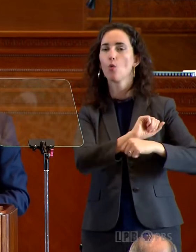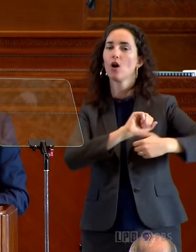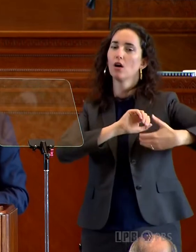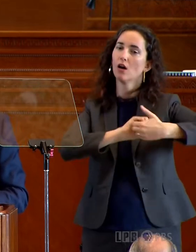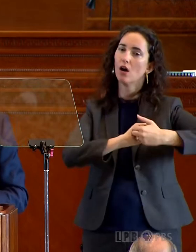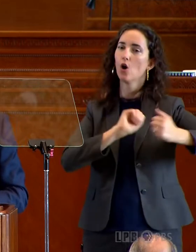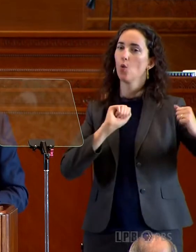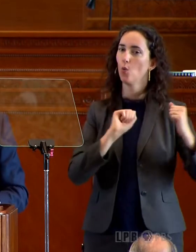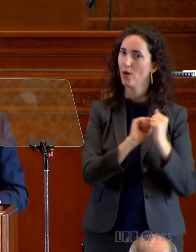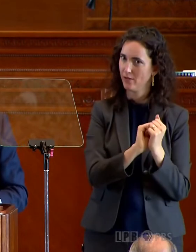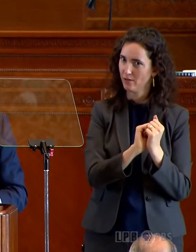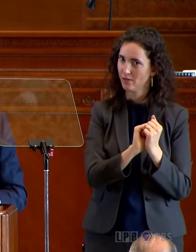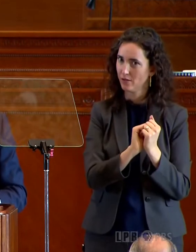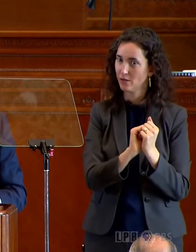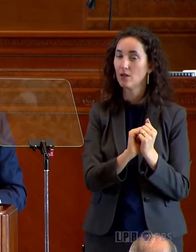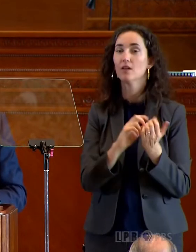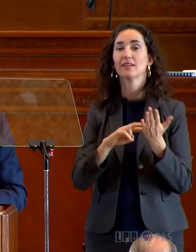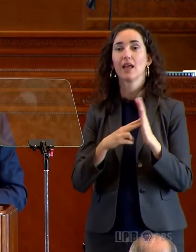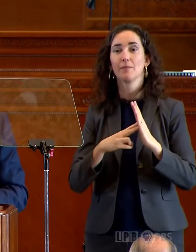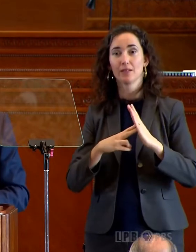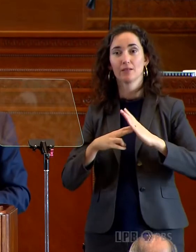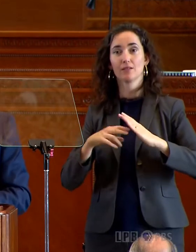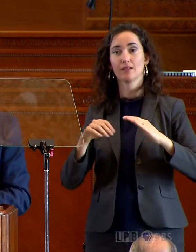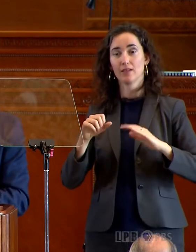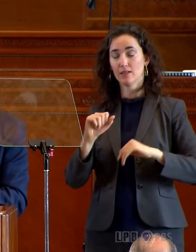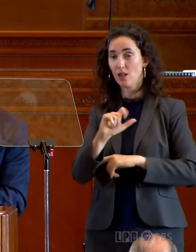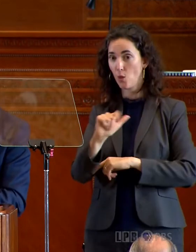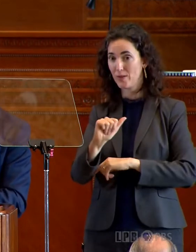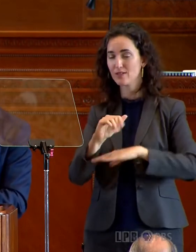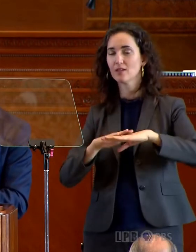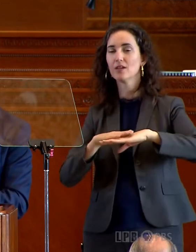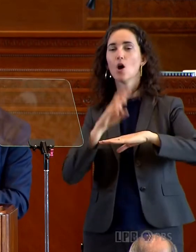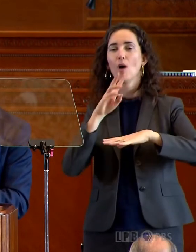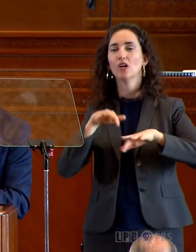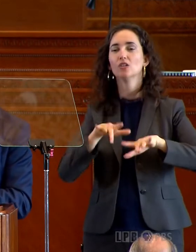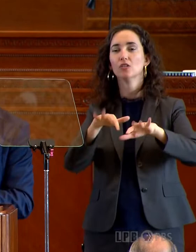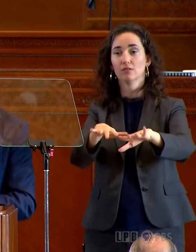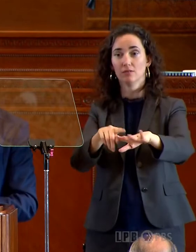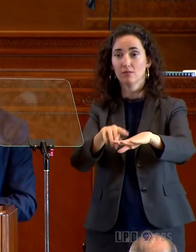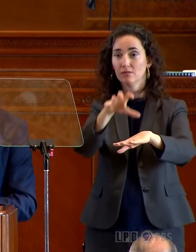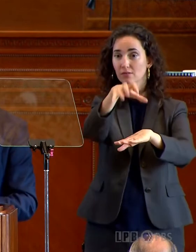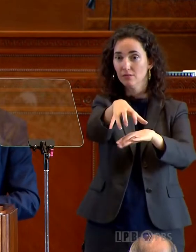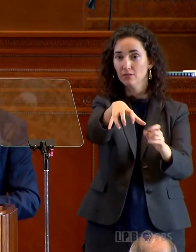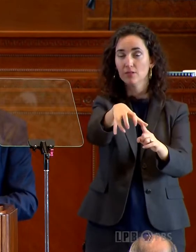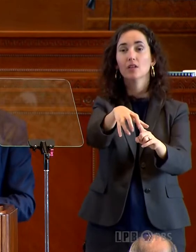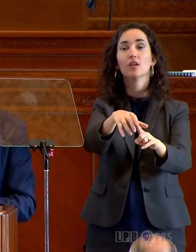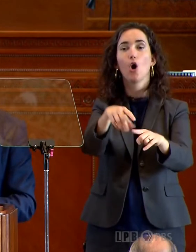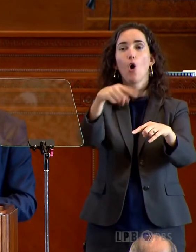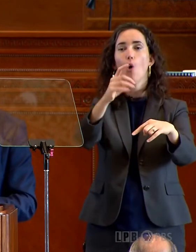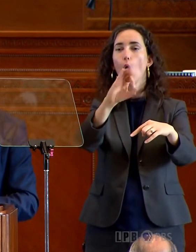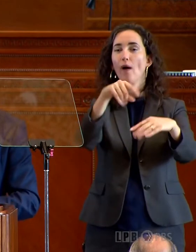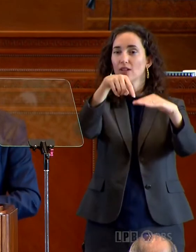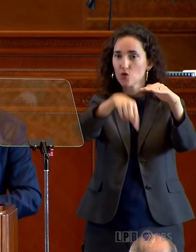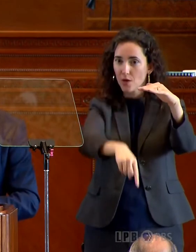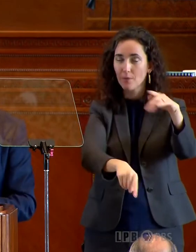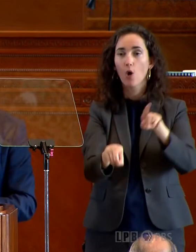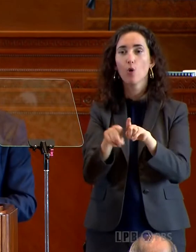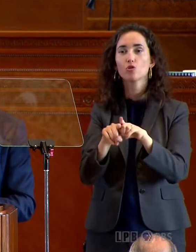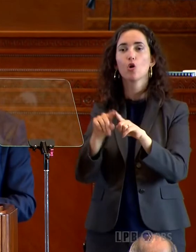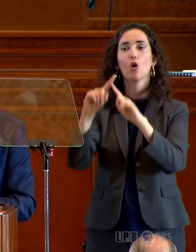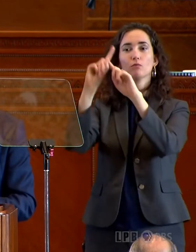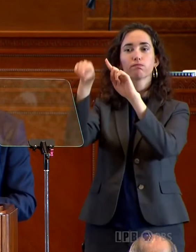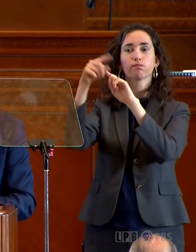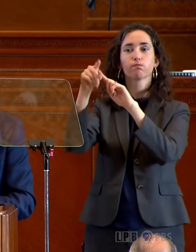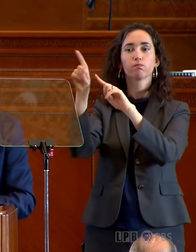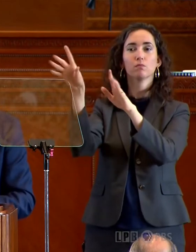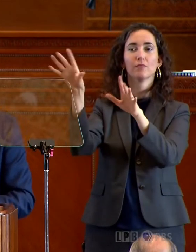state, that will look like offshore oil platforms and wind turbines side by side. In fact, many oil companies have already pledged to